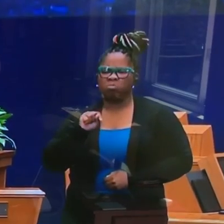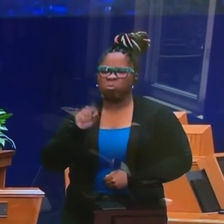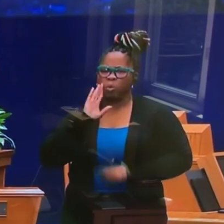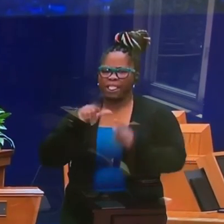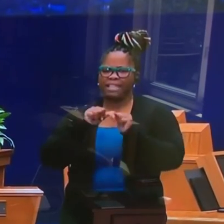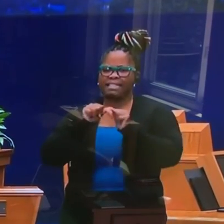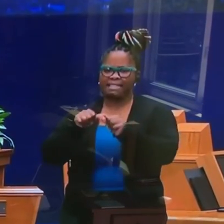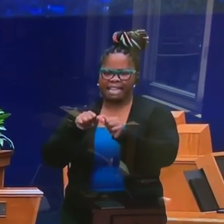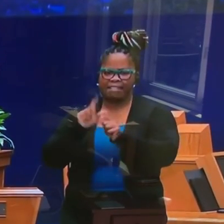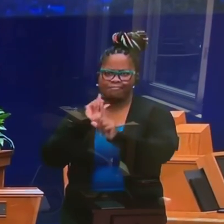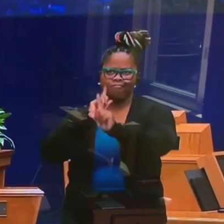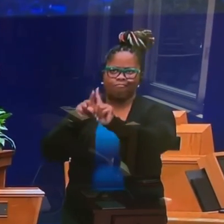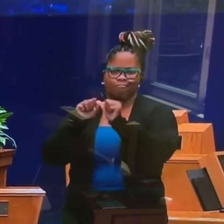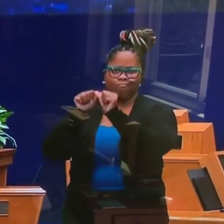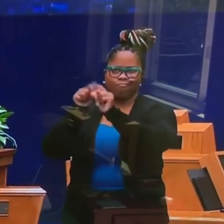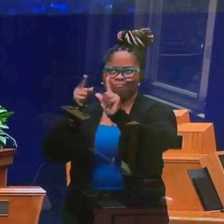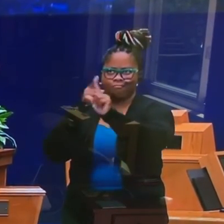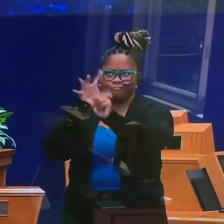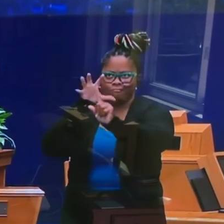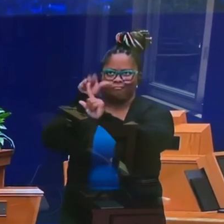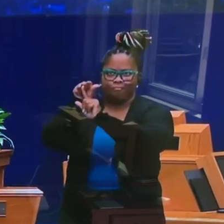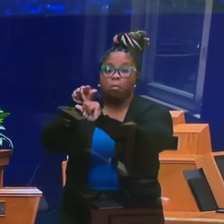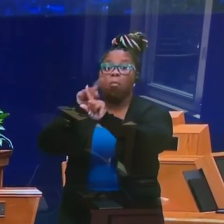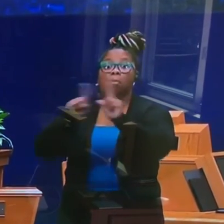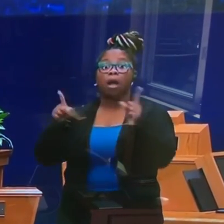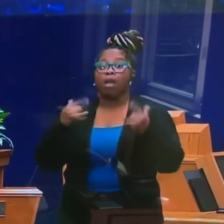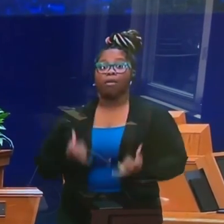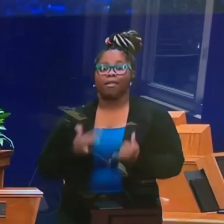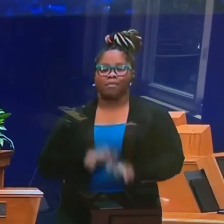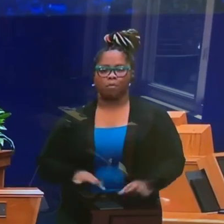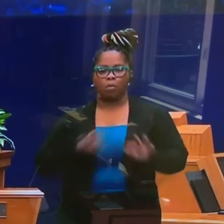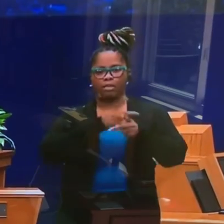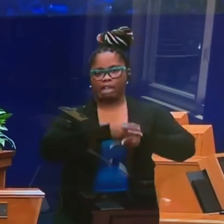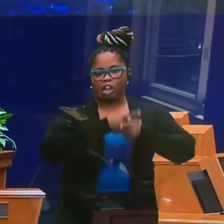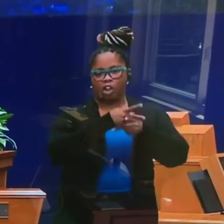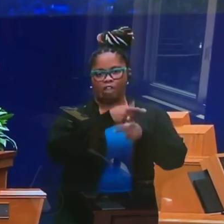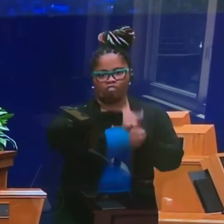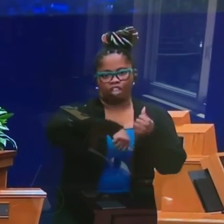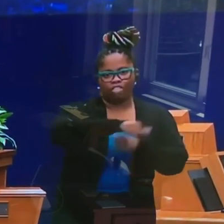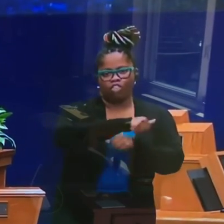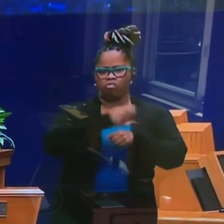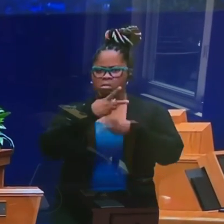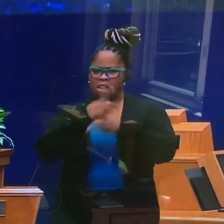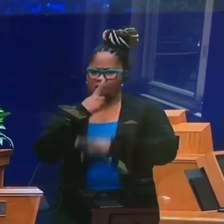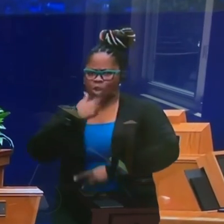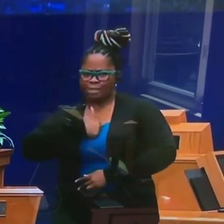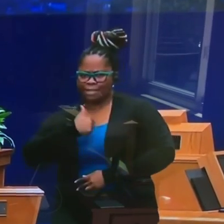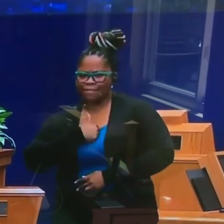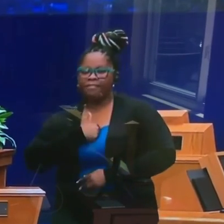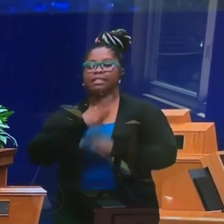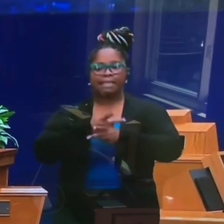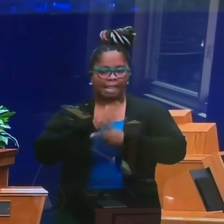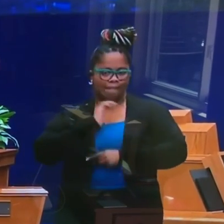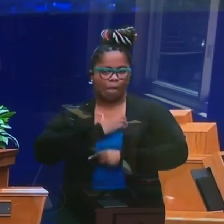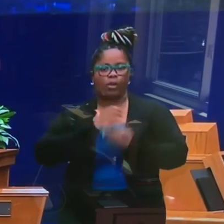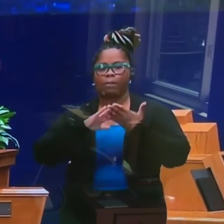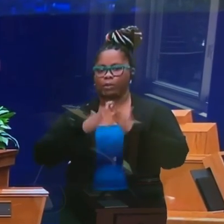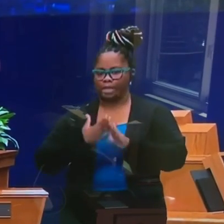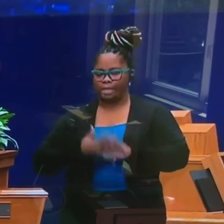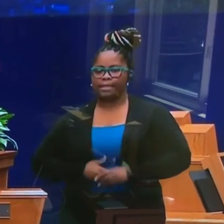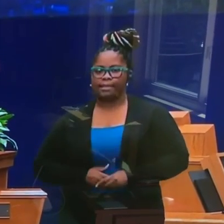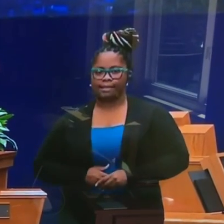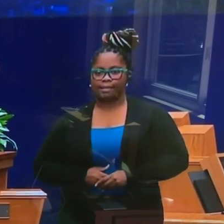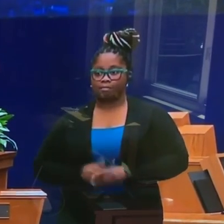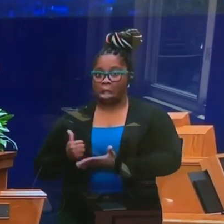But now is also the time for us to care for one another, to care for ourselves and to care for our community. If we